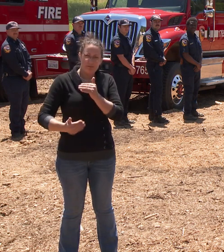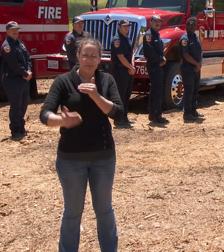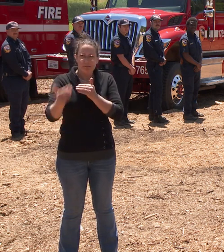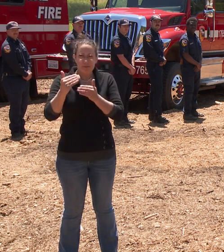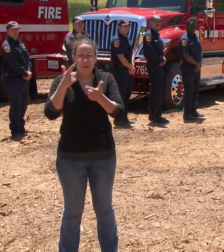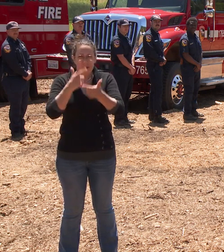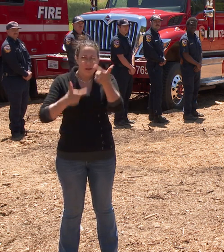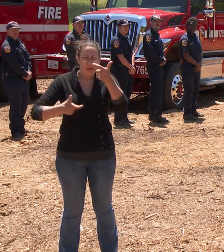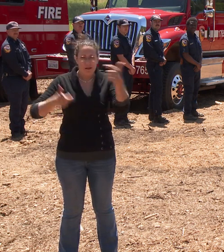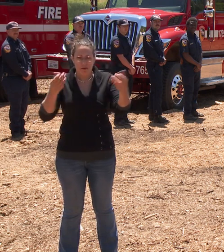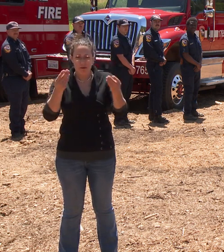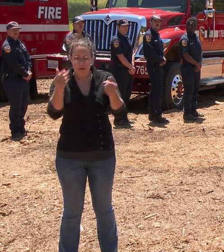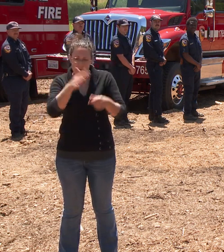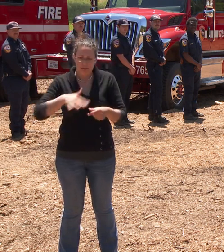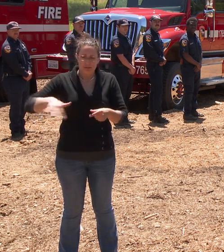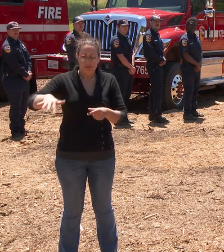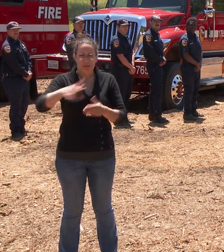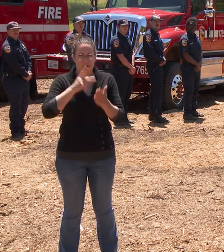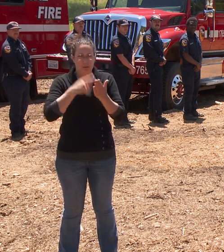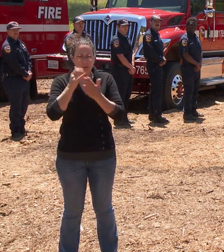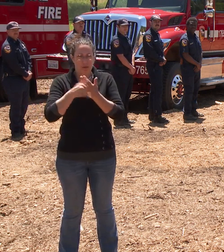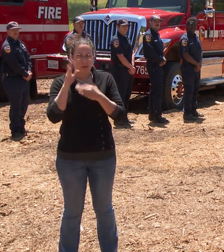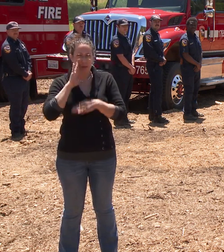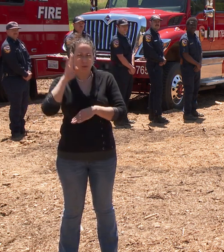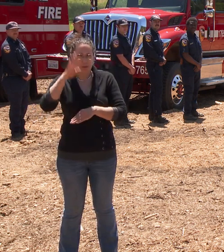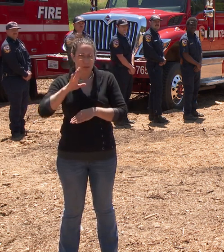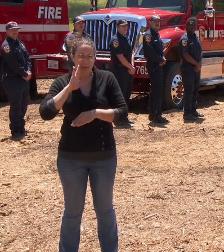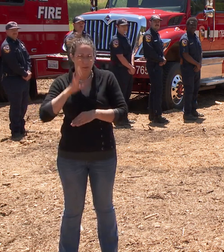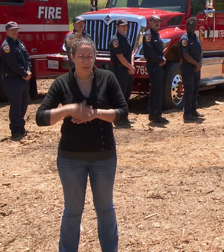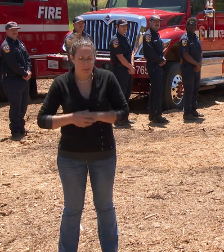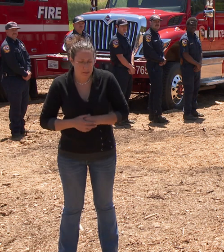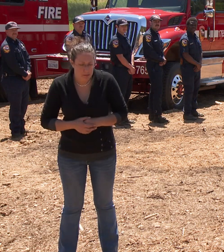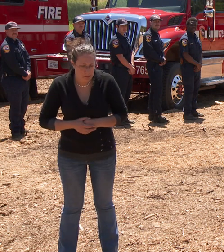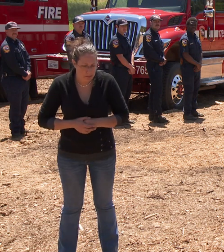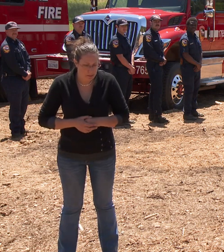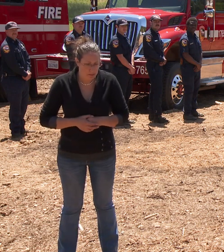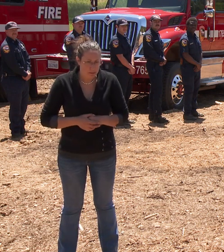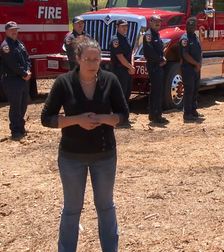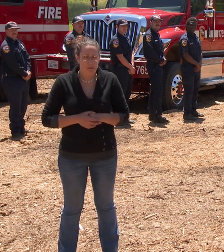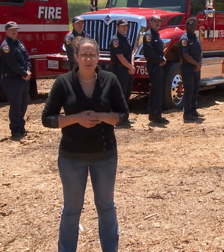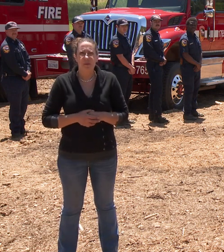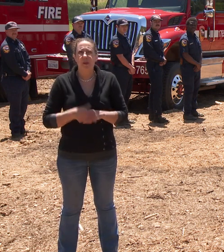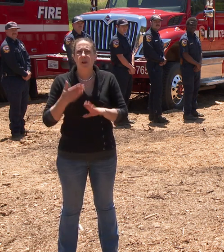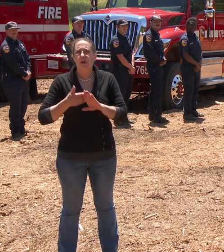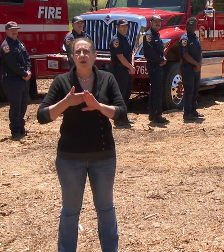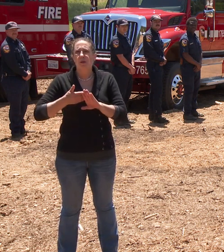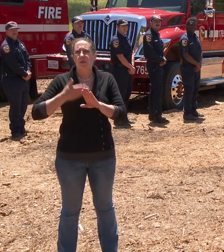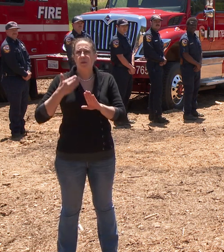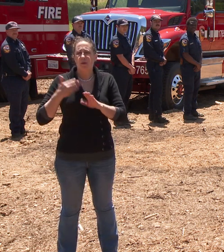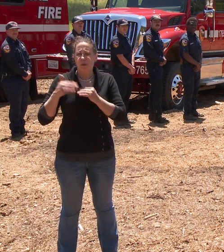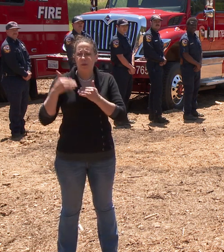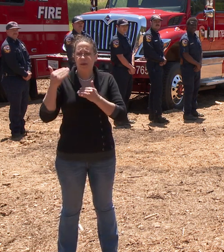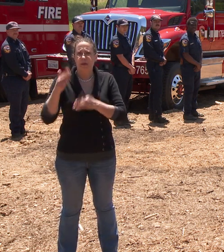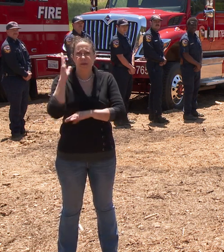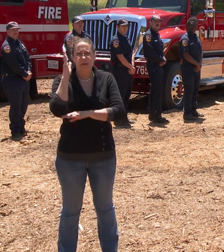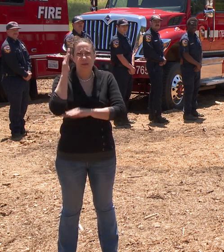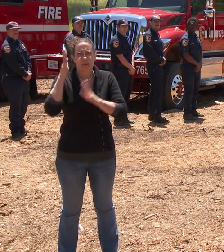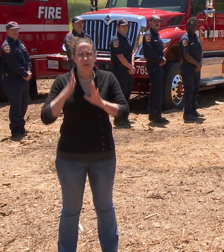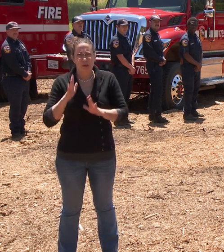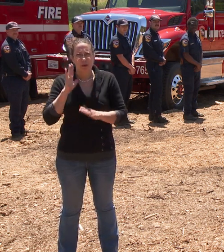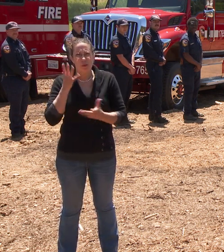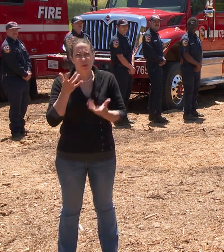larger landscape level projects moving into the future. Before moving on to our other speakers I just want to take a moment